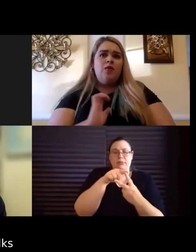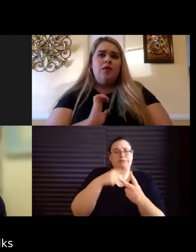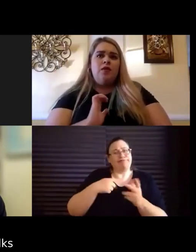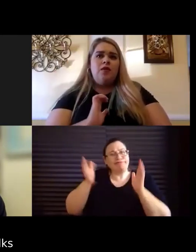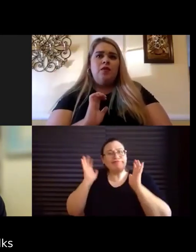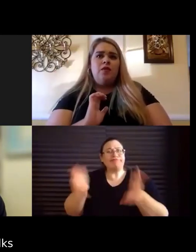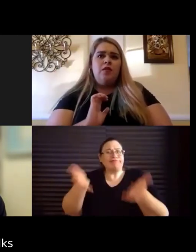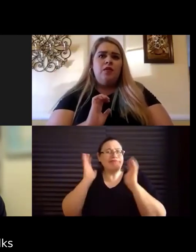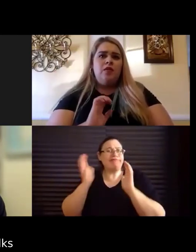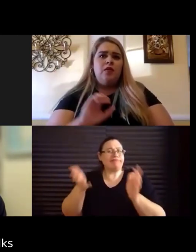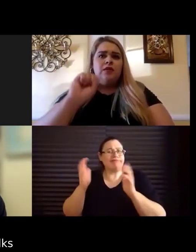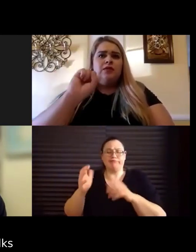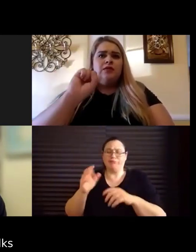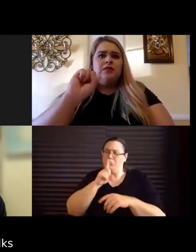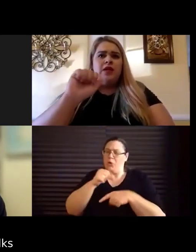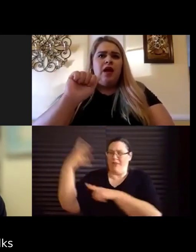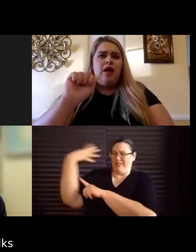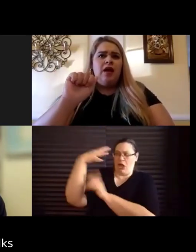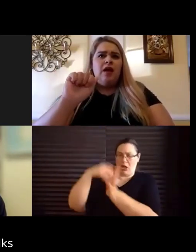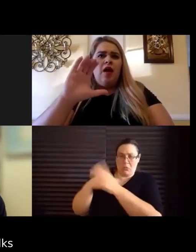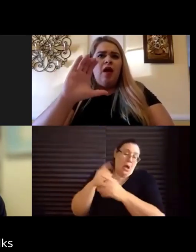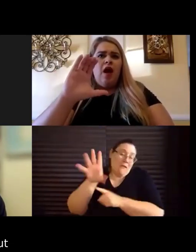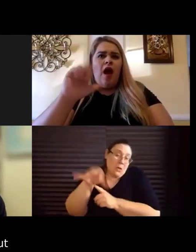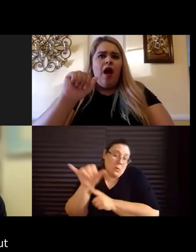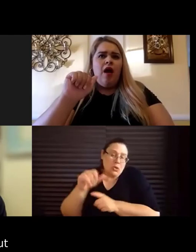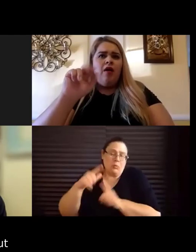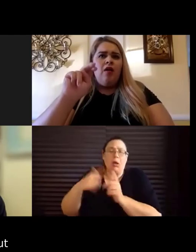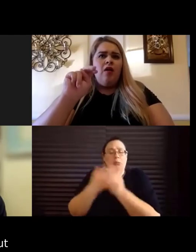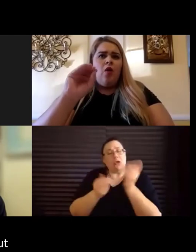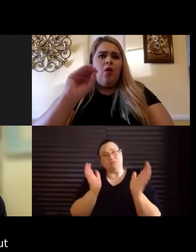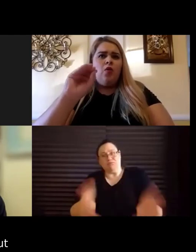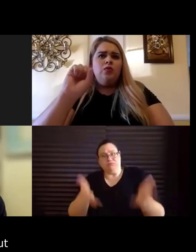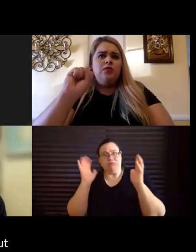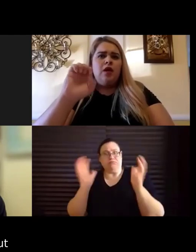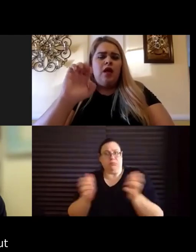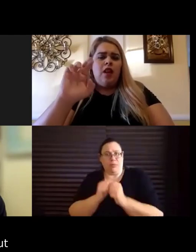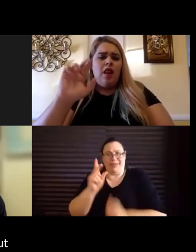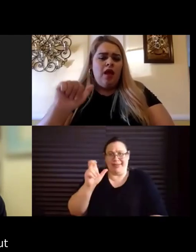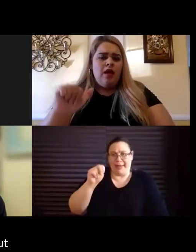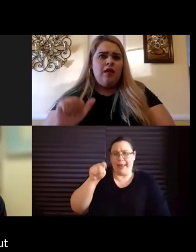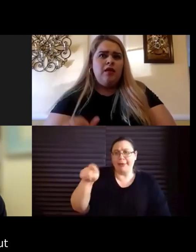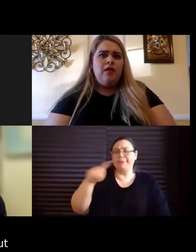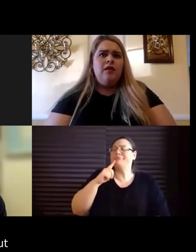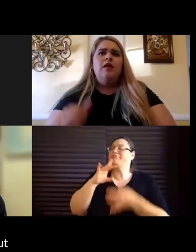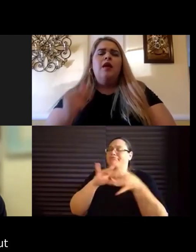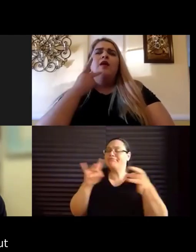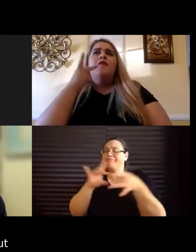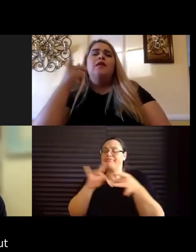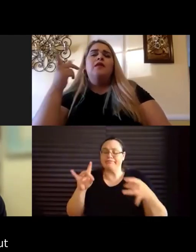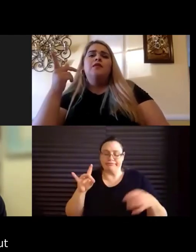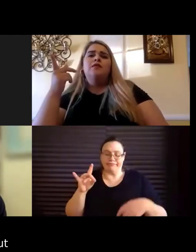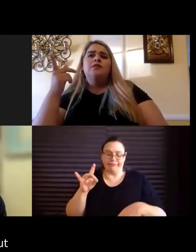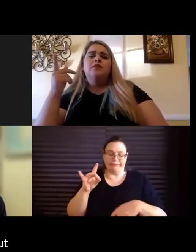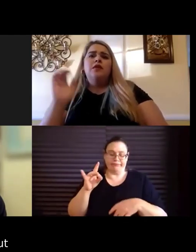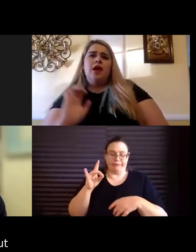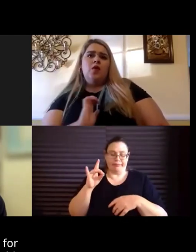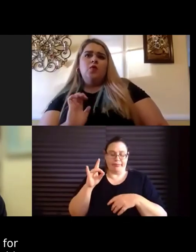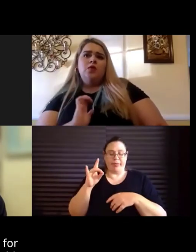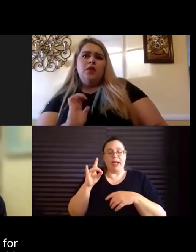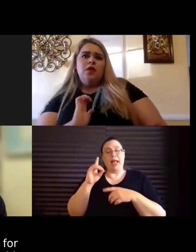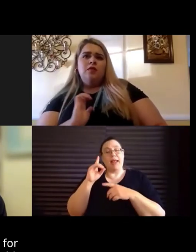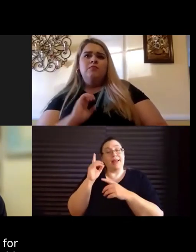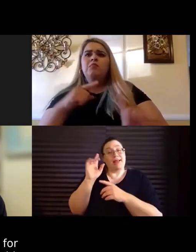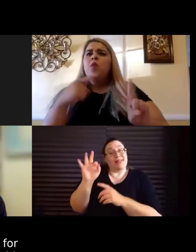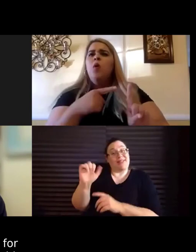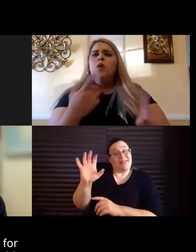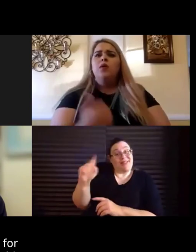off, off camera and on camera. And he talked about the fact is that there's